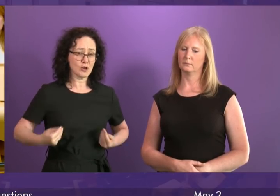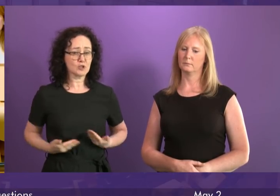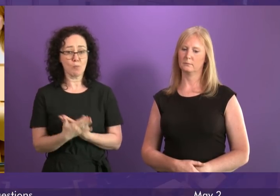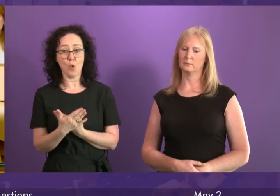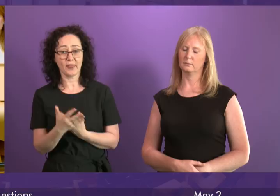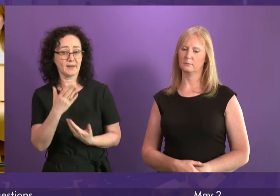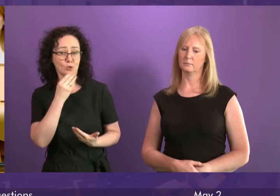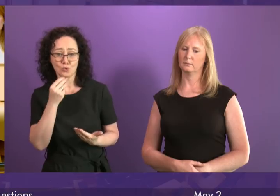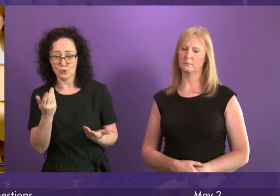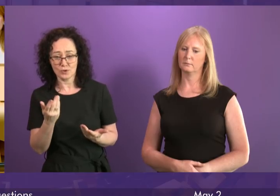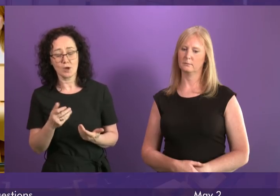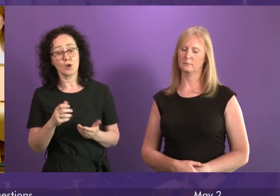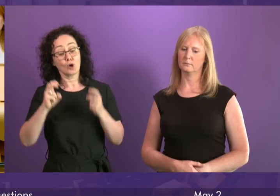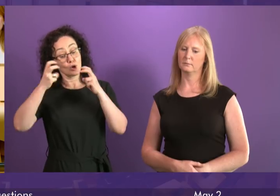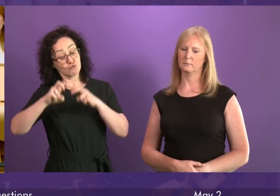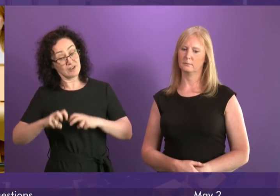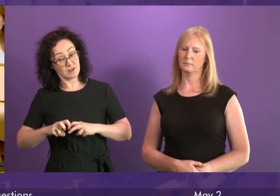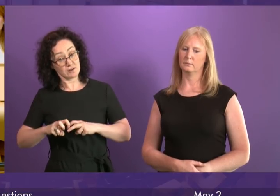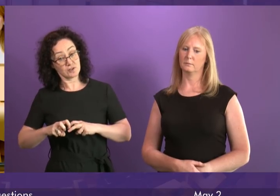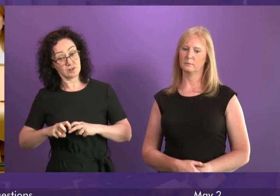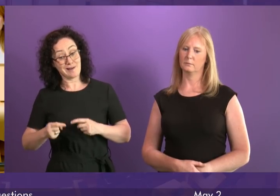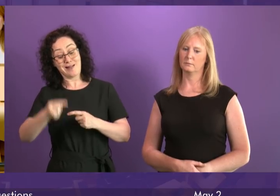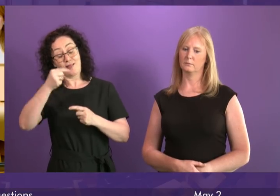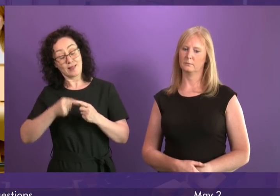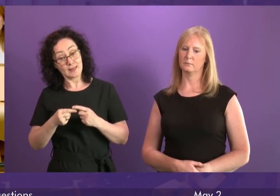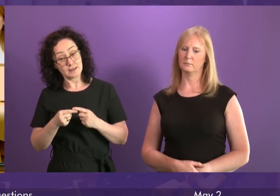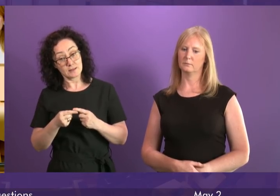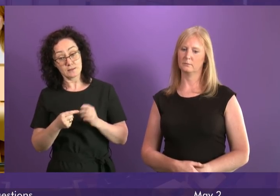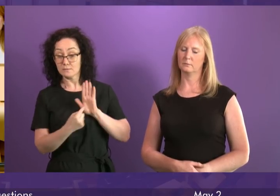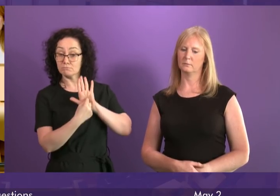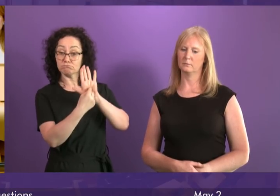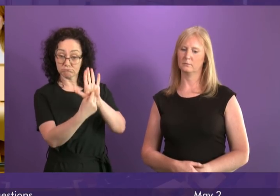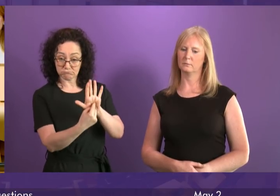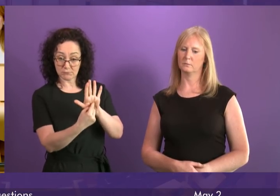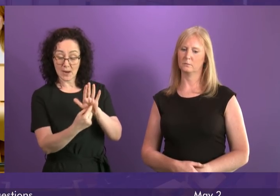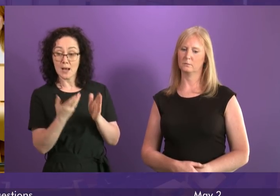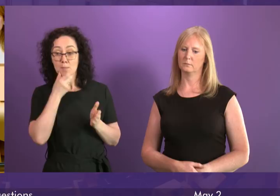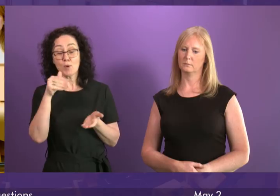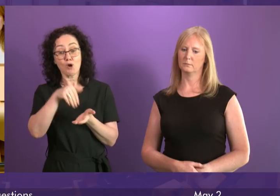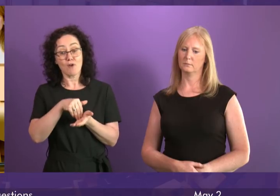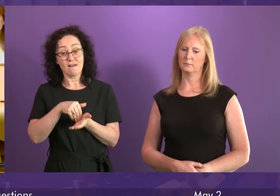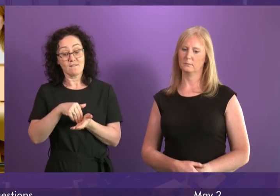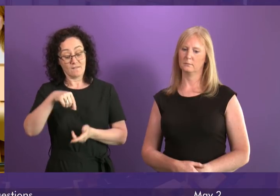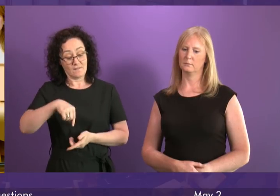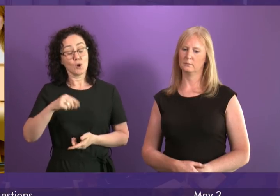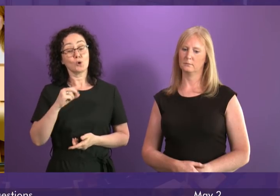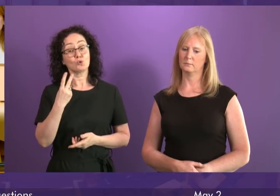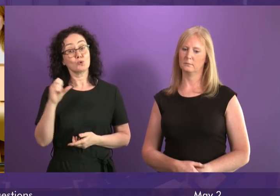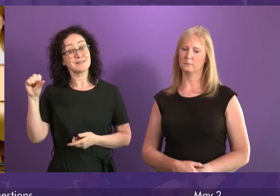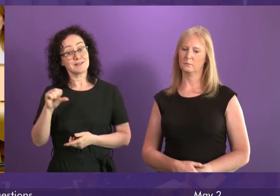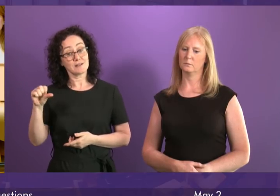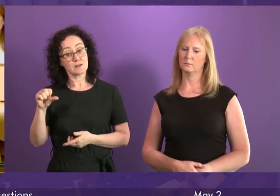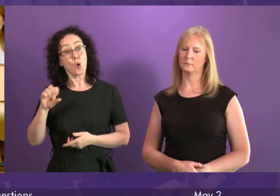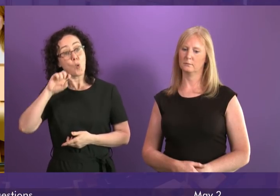research from Oxford Economics published last year found that people who arrived in the UK in 2016 are projected to make a total net